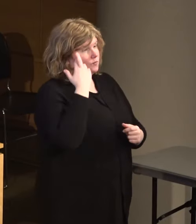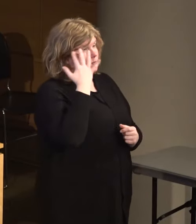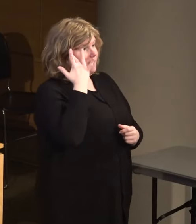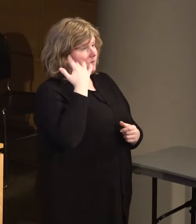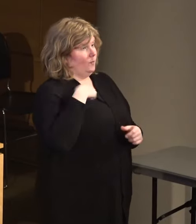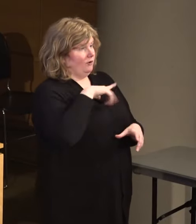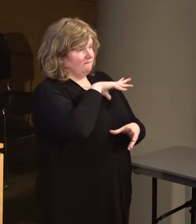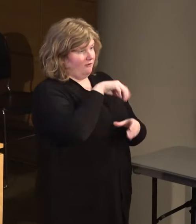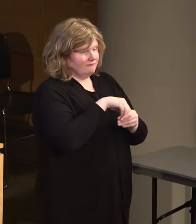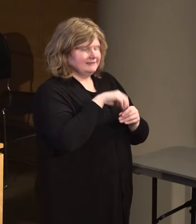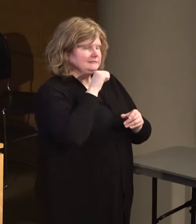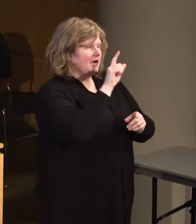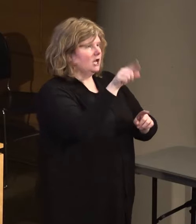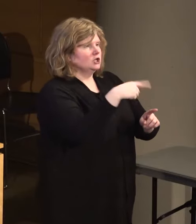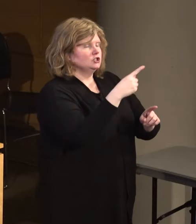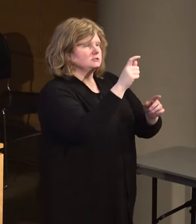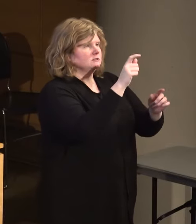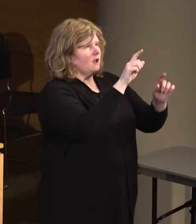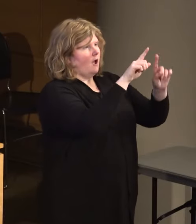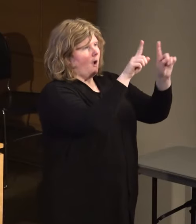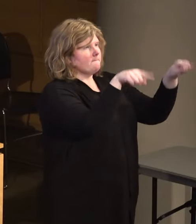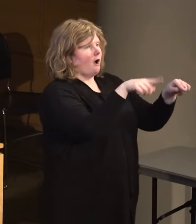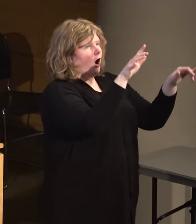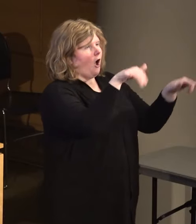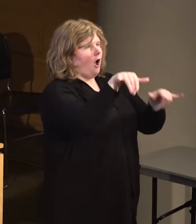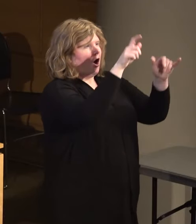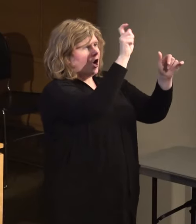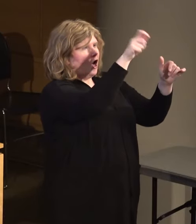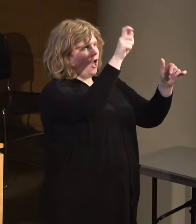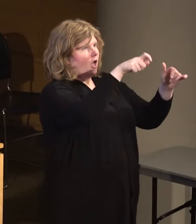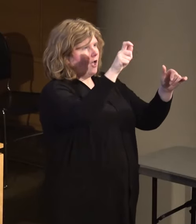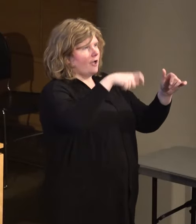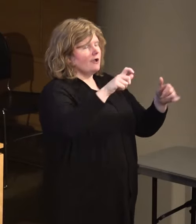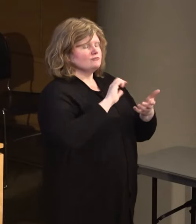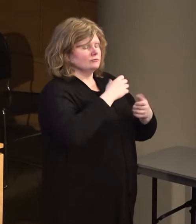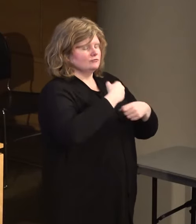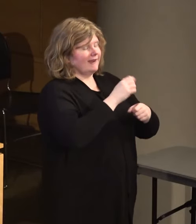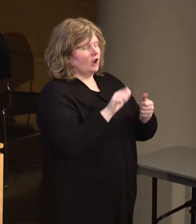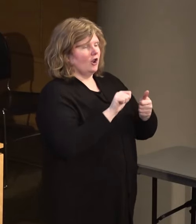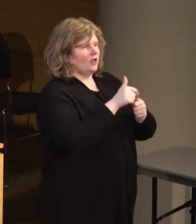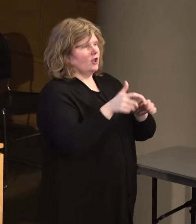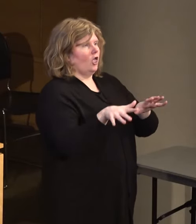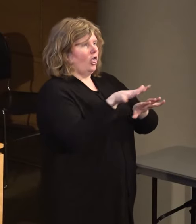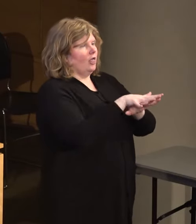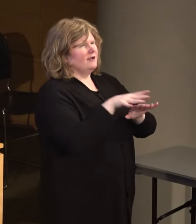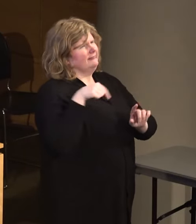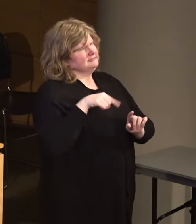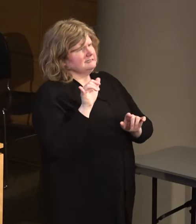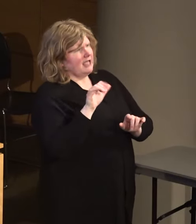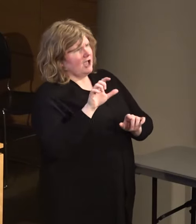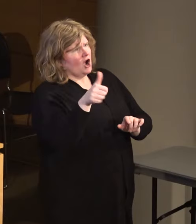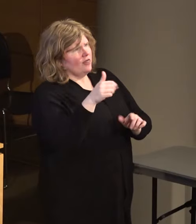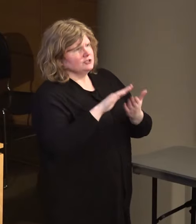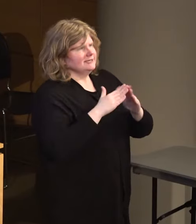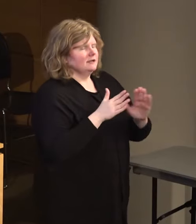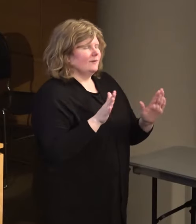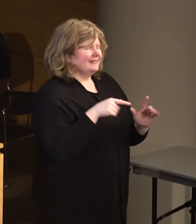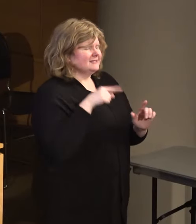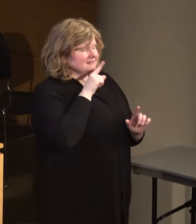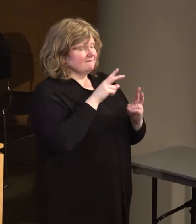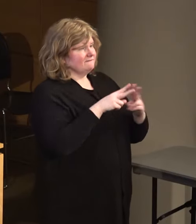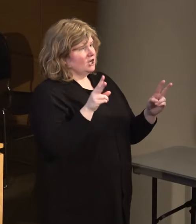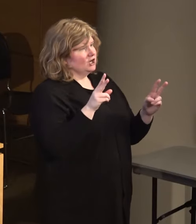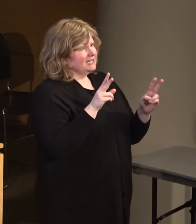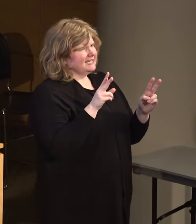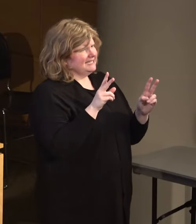in this is not simply to check the box, create another overlay, say this is like another city because it's not. It's a very distinct area of the